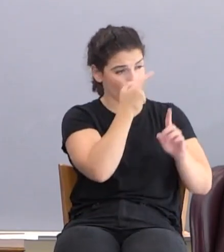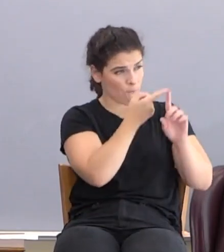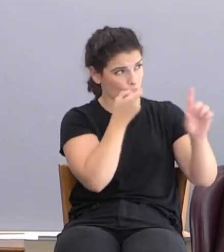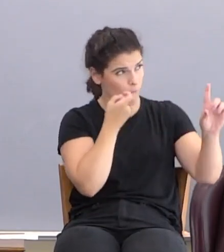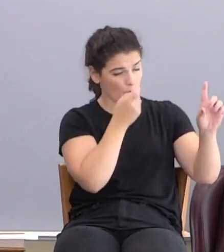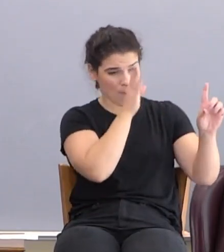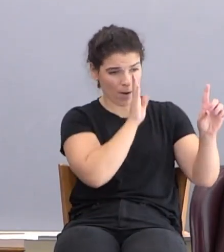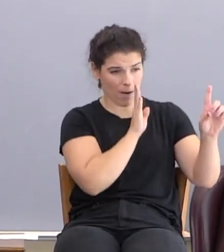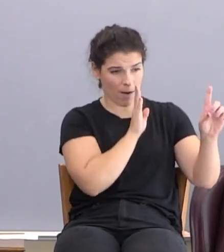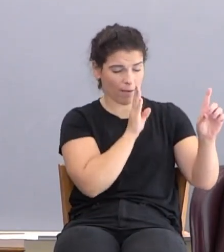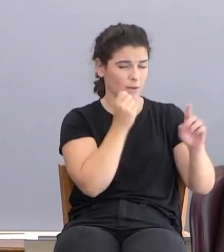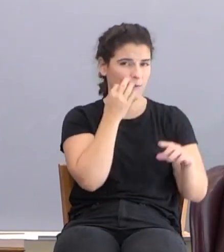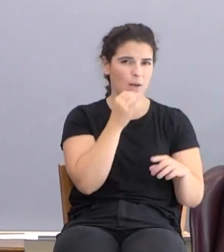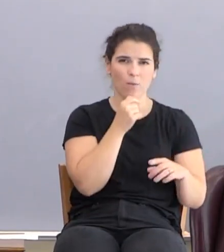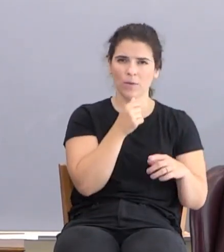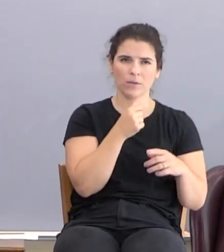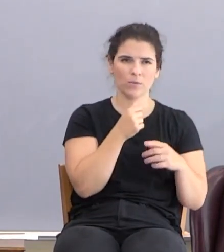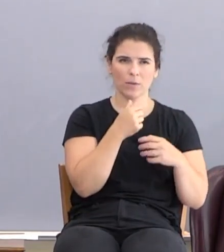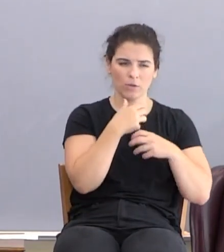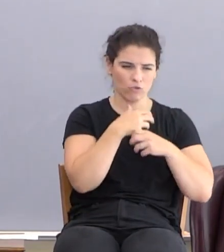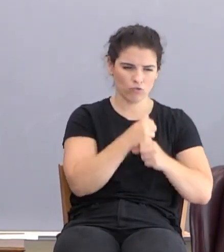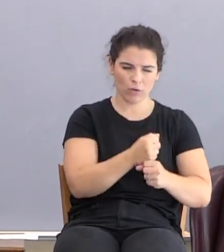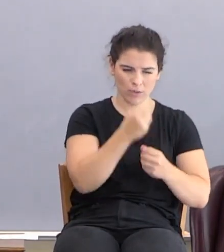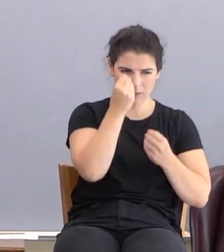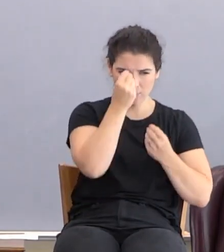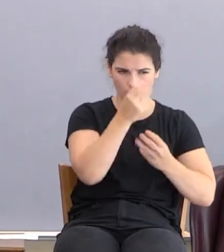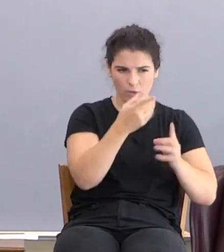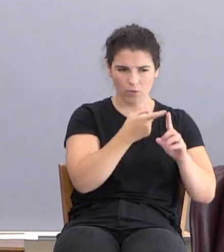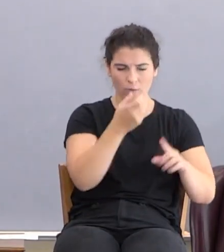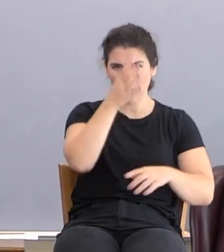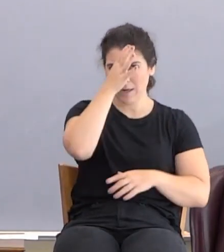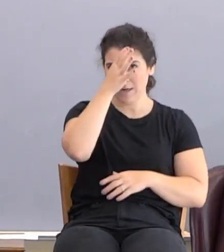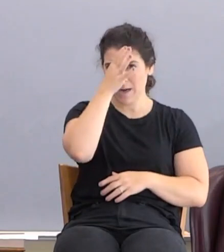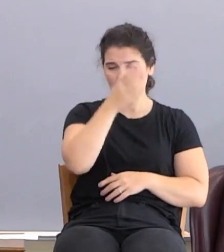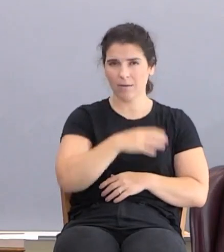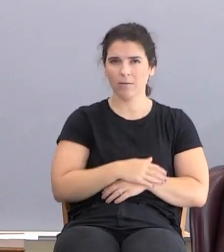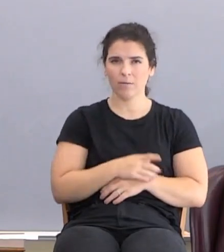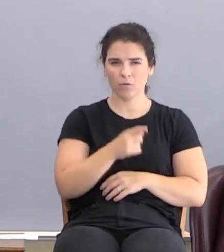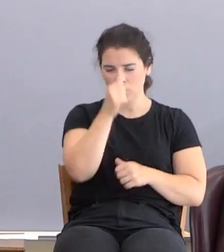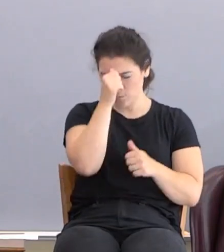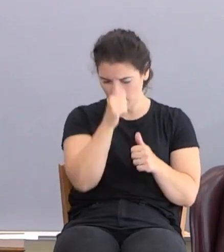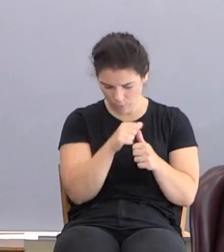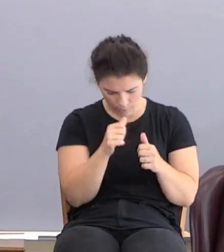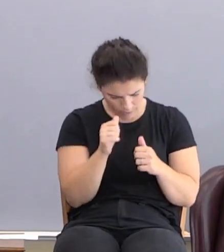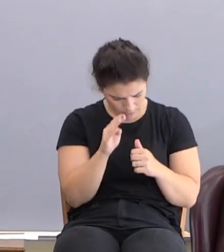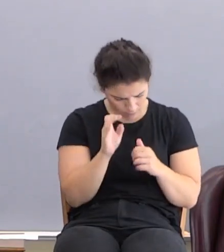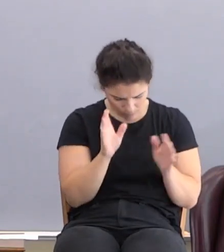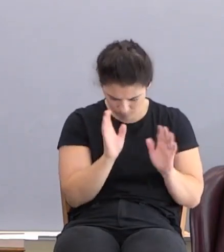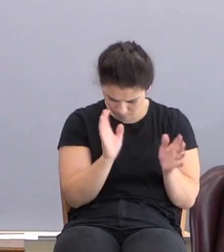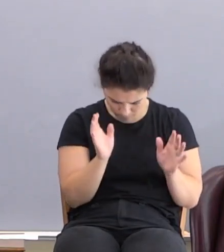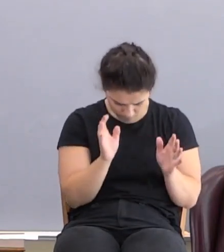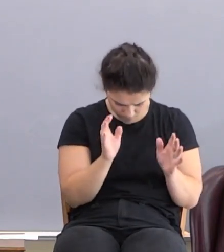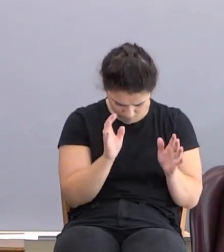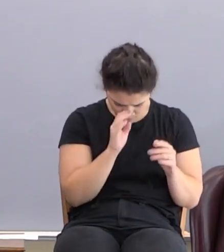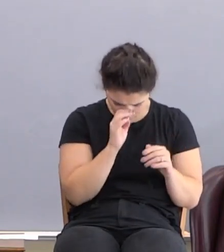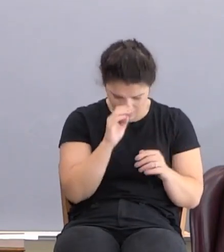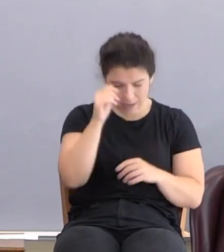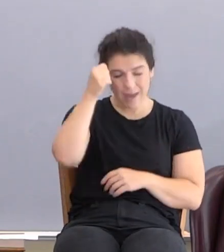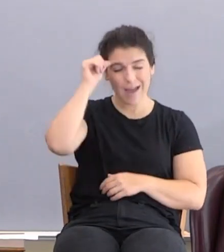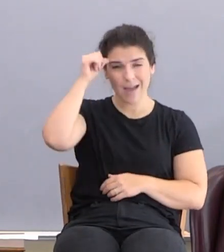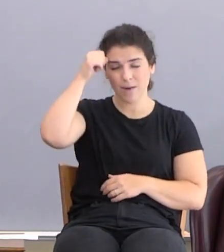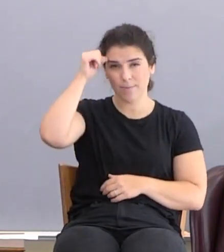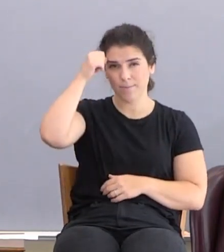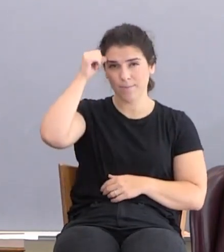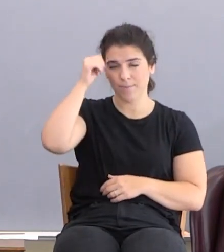If I were him, I wouldn't have trusted the information I got from my daddy. You remember Abel? Abel. Adam?